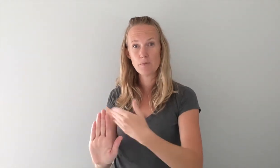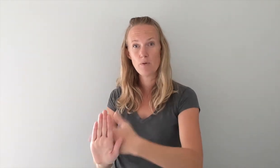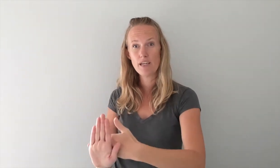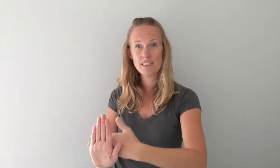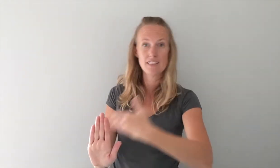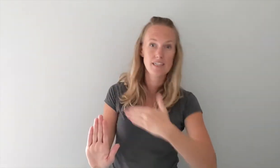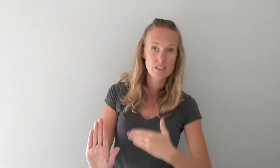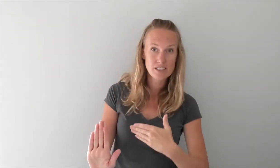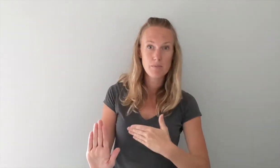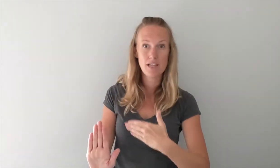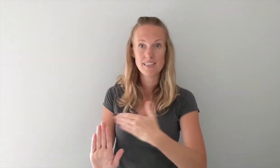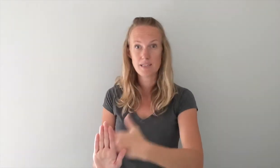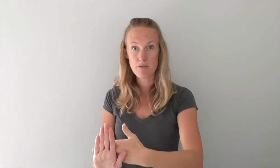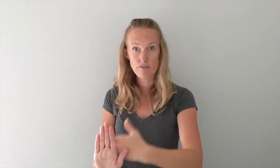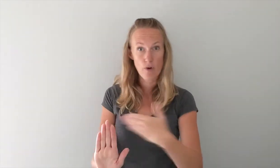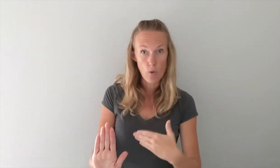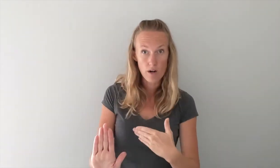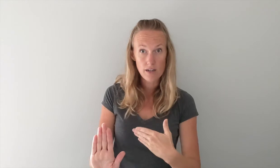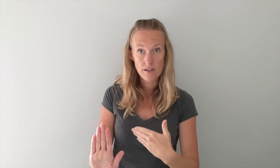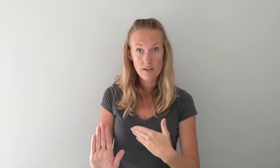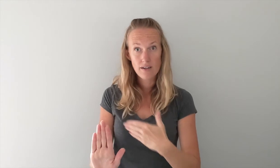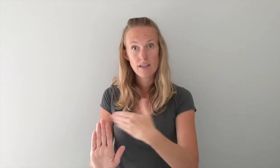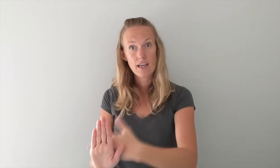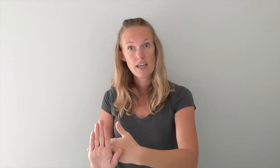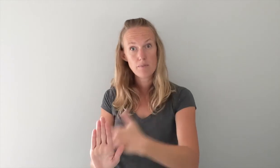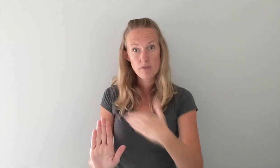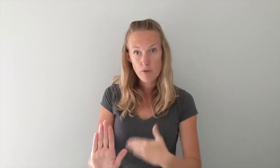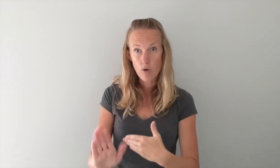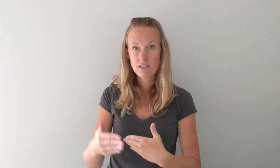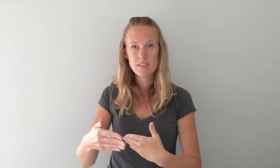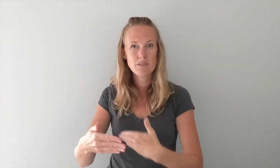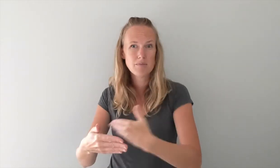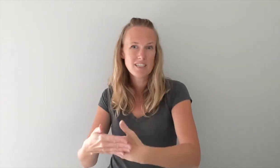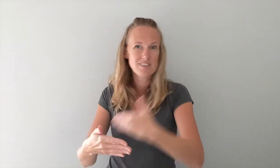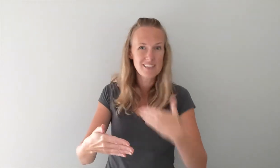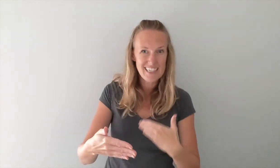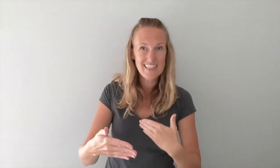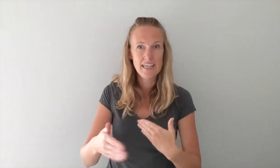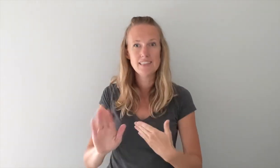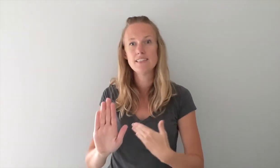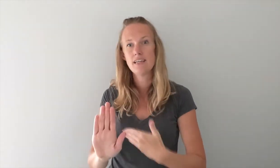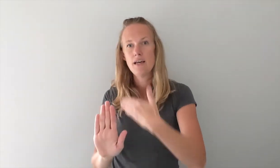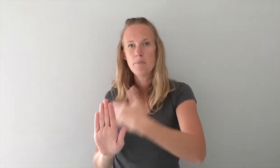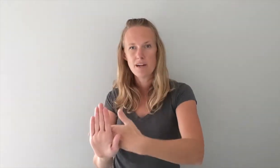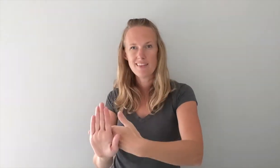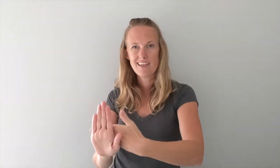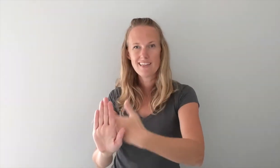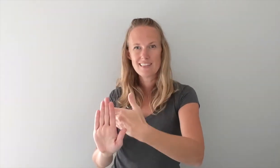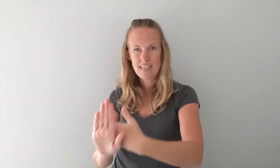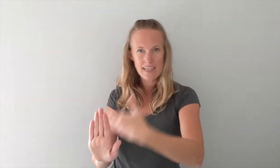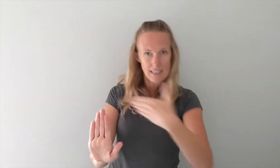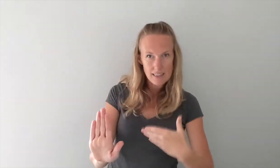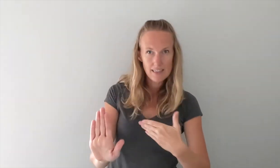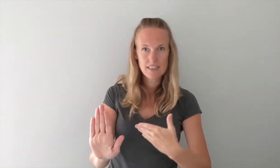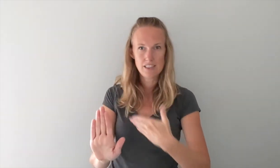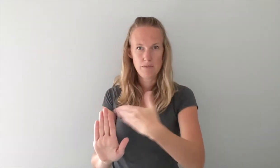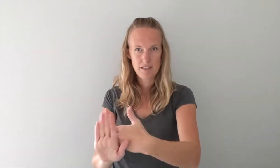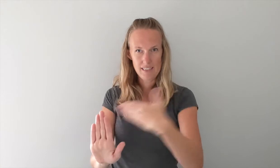point and then you're symbolizing before okay before sometimes I do it like this but I think technically it should be like